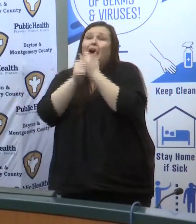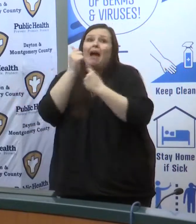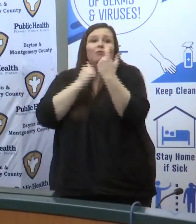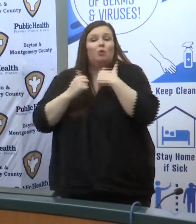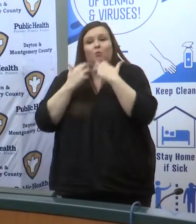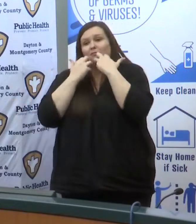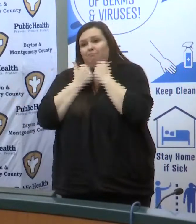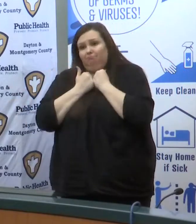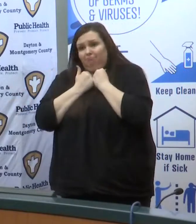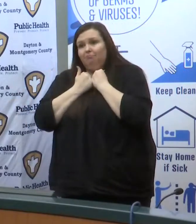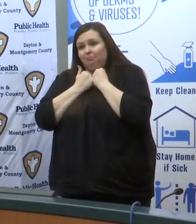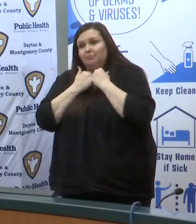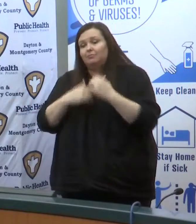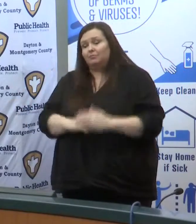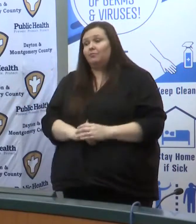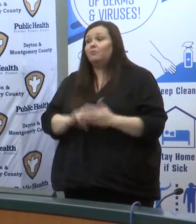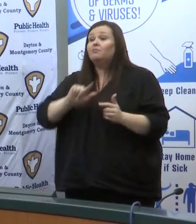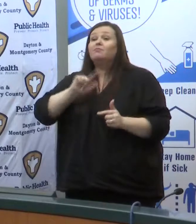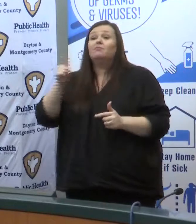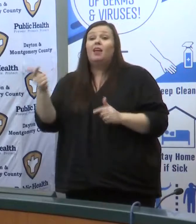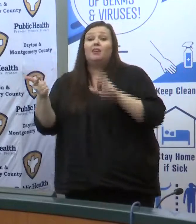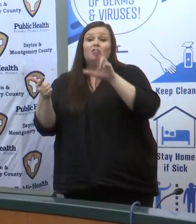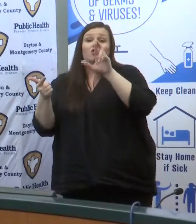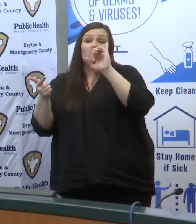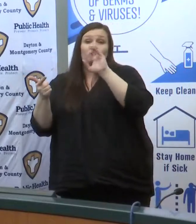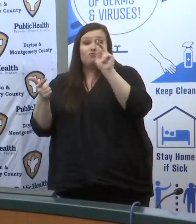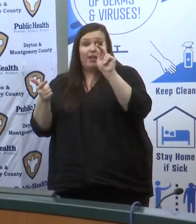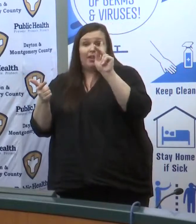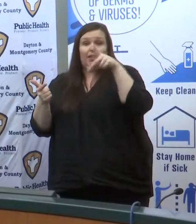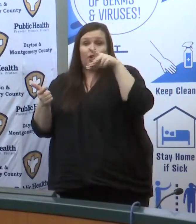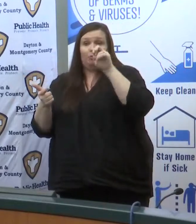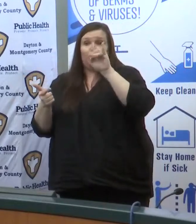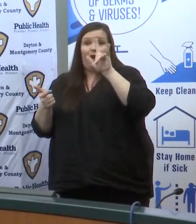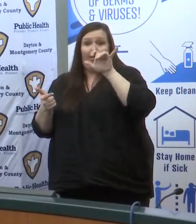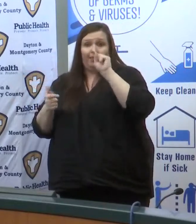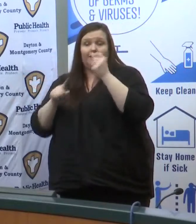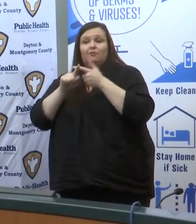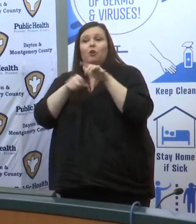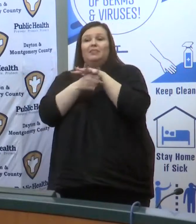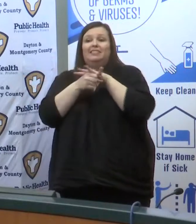all right next we have representative rick paralysis from district 73